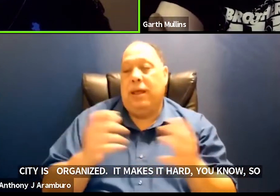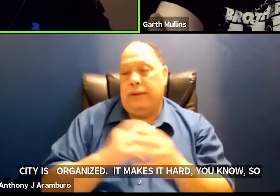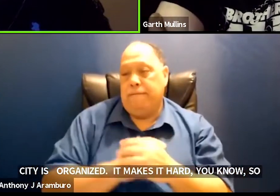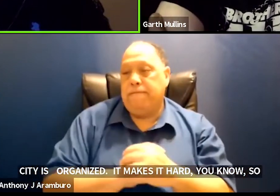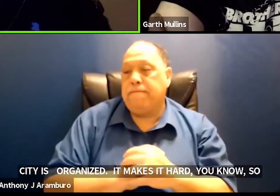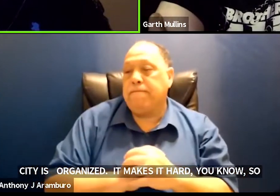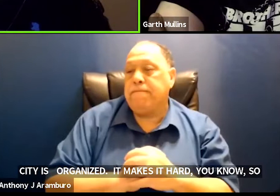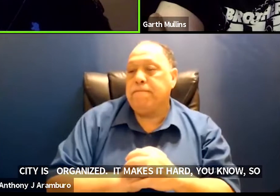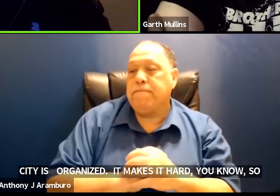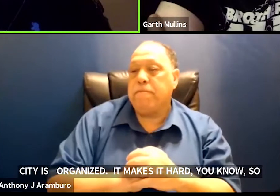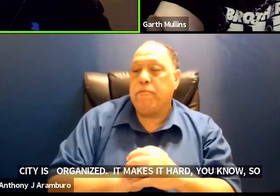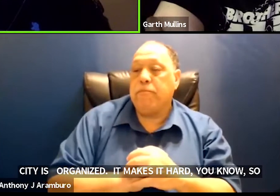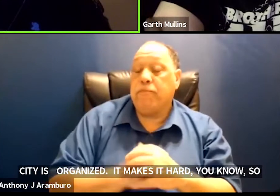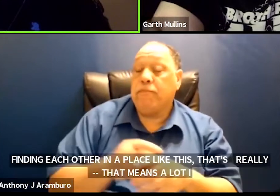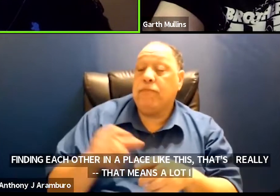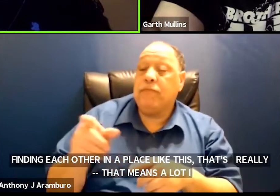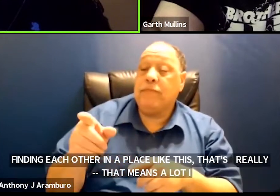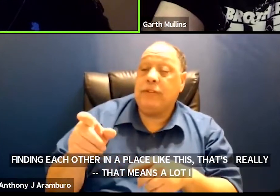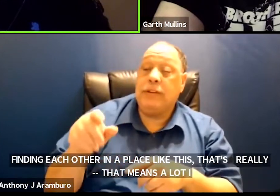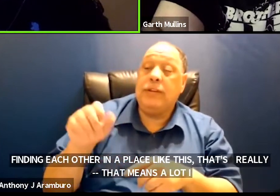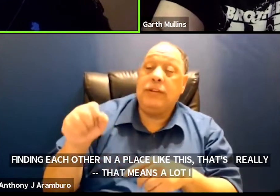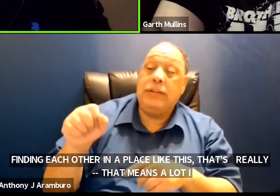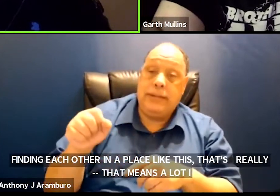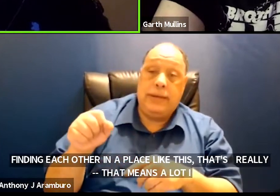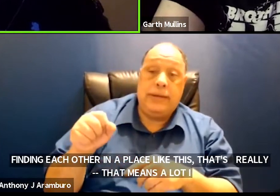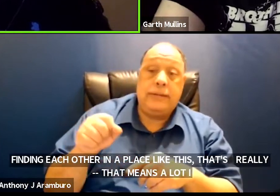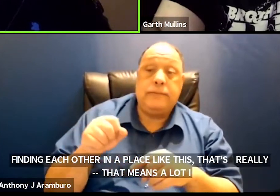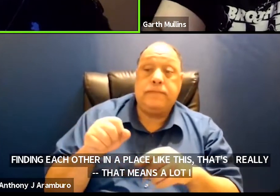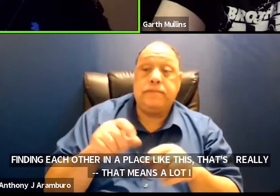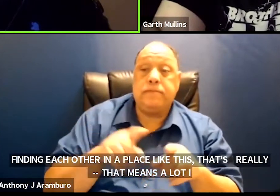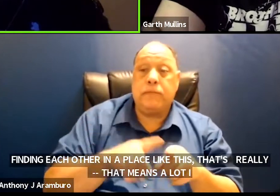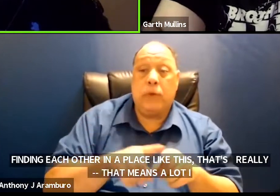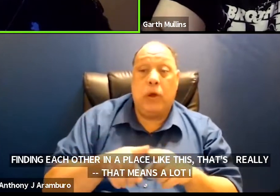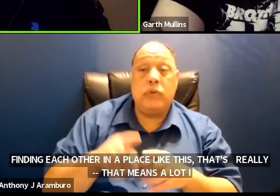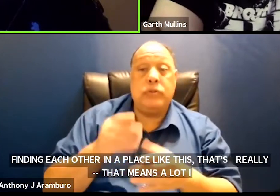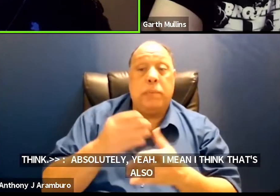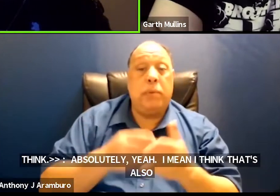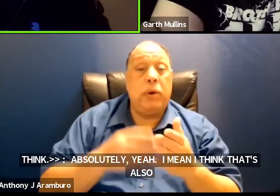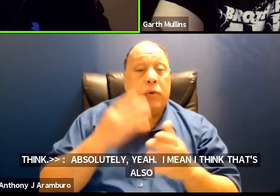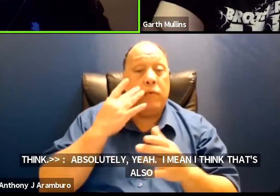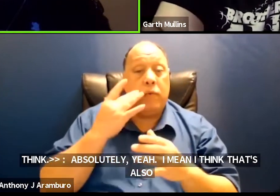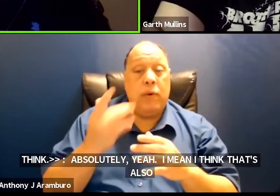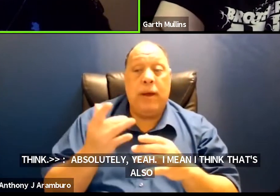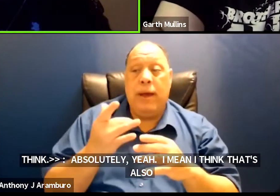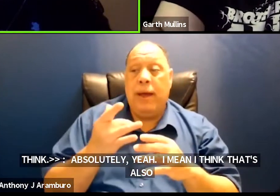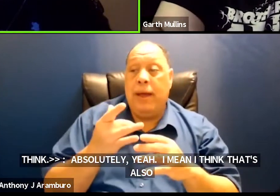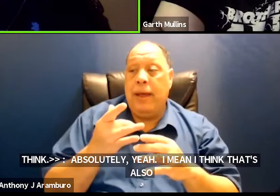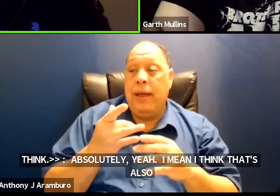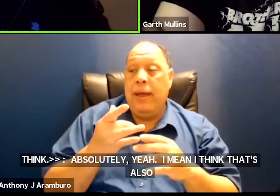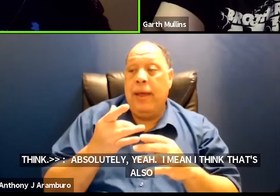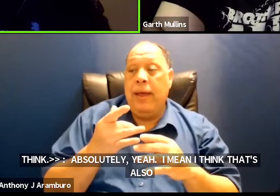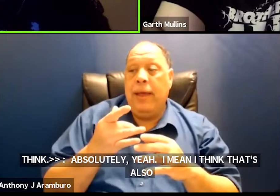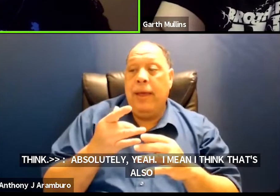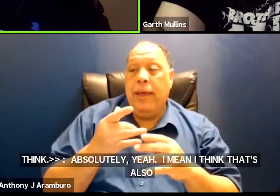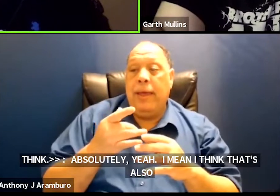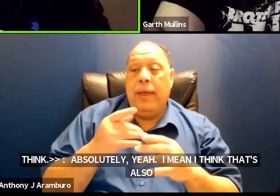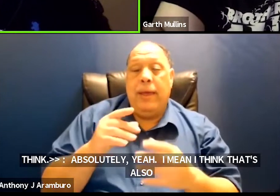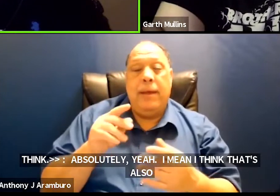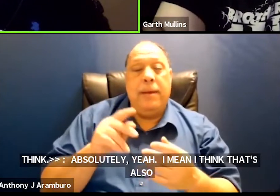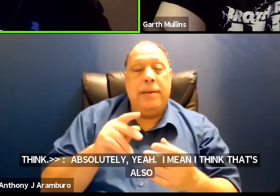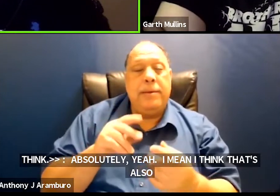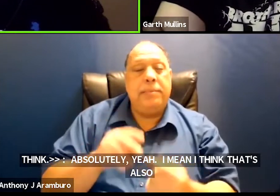absolutely yeah i mean that's i think that's also part of why the zoom bombing like hit in a particular place where